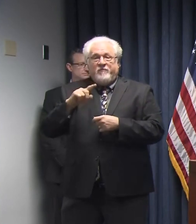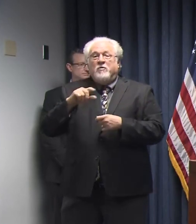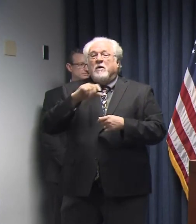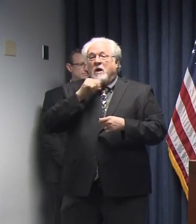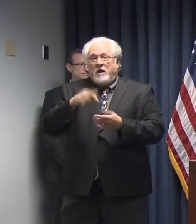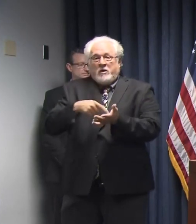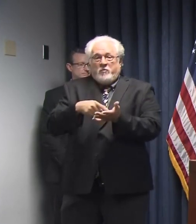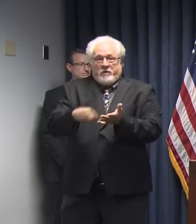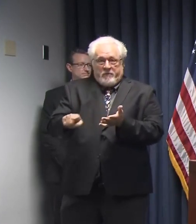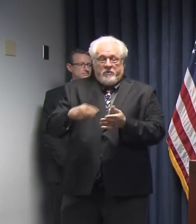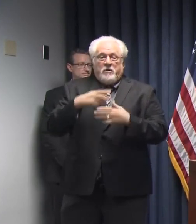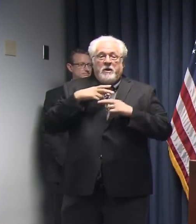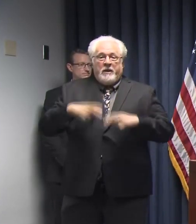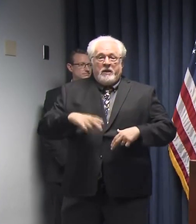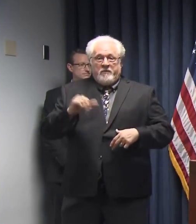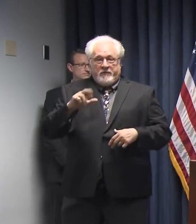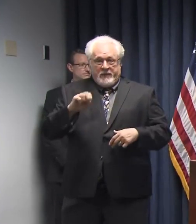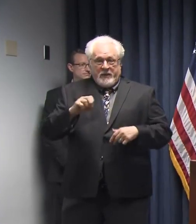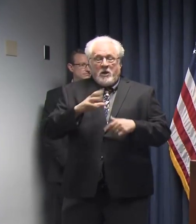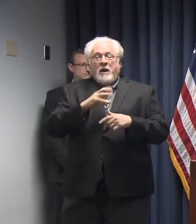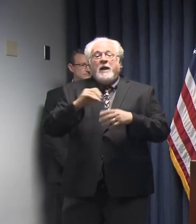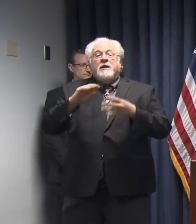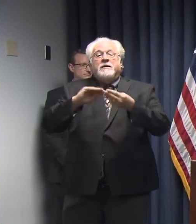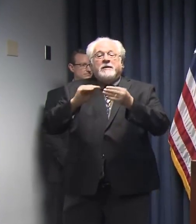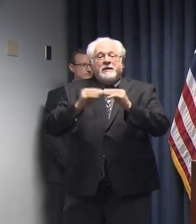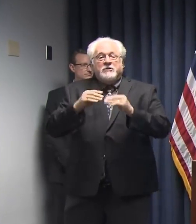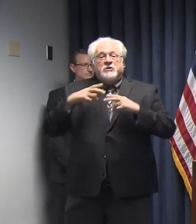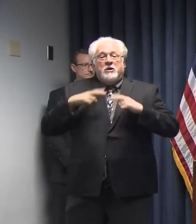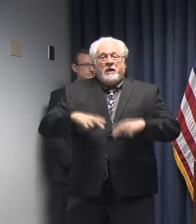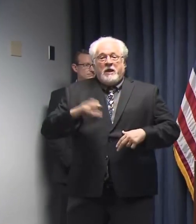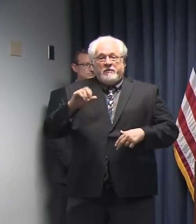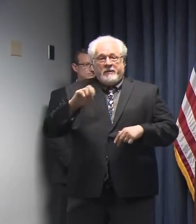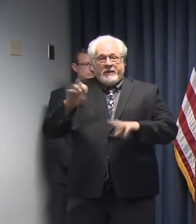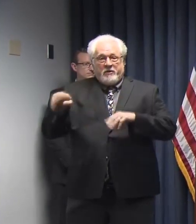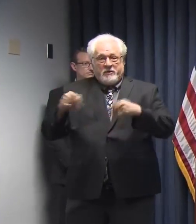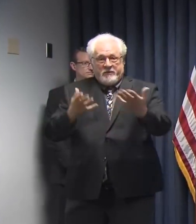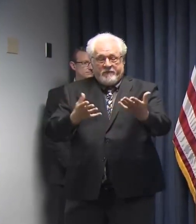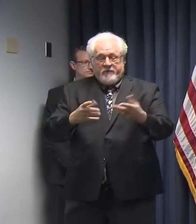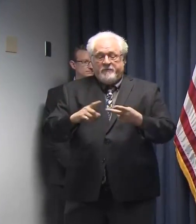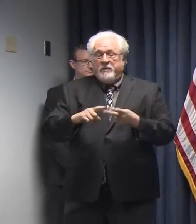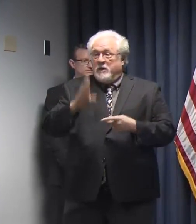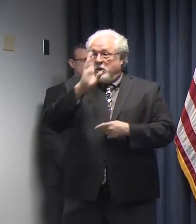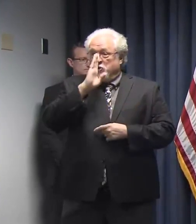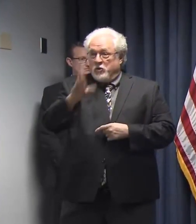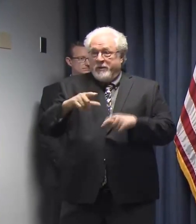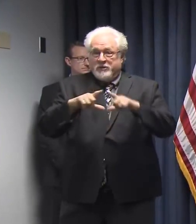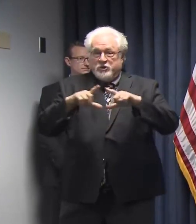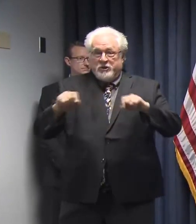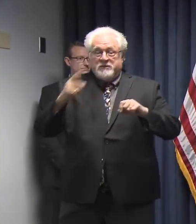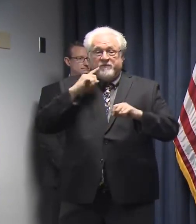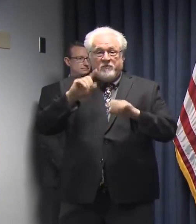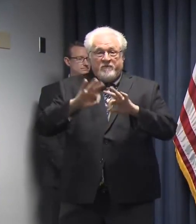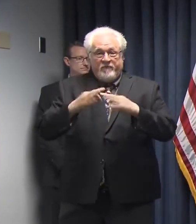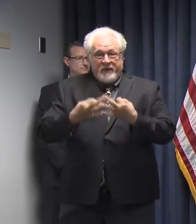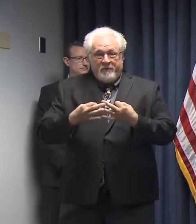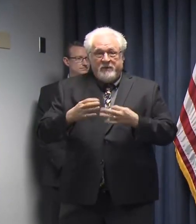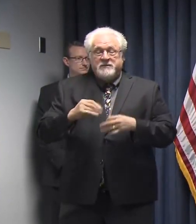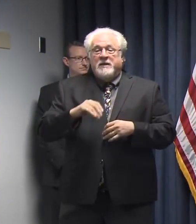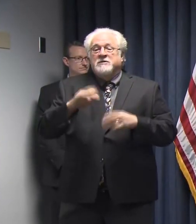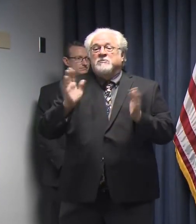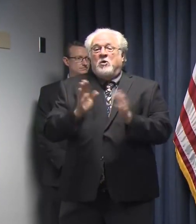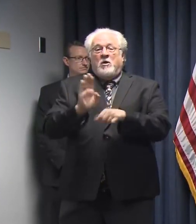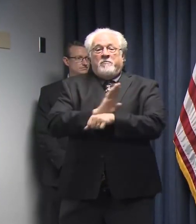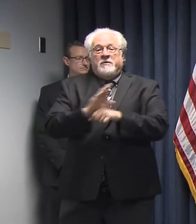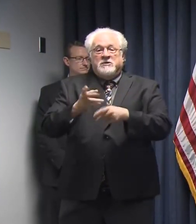increased access to digital health care delivery. There's going to be direct checks for families. In addition, there will be small business loans to cover